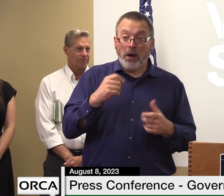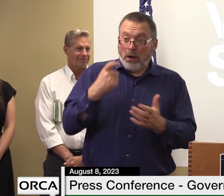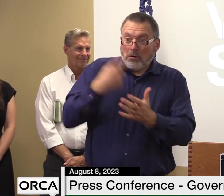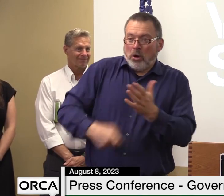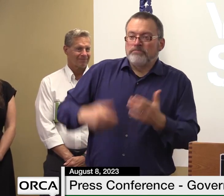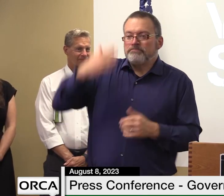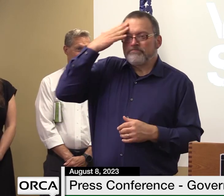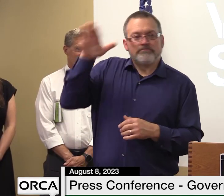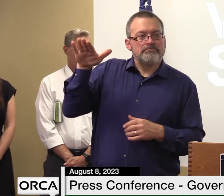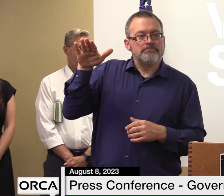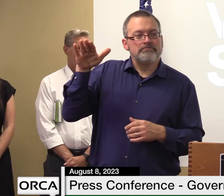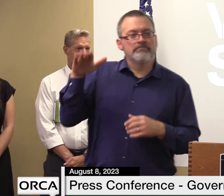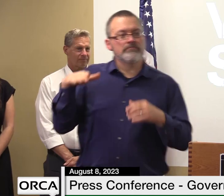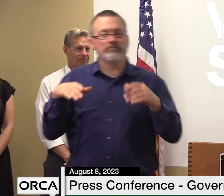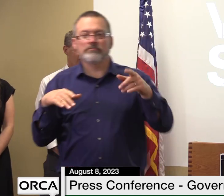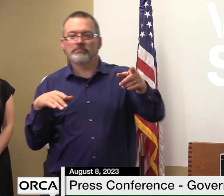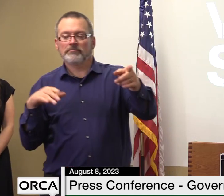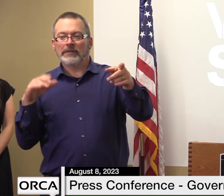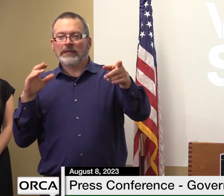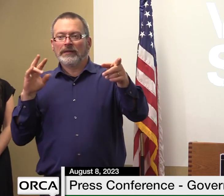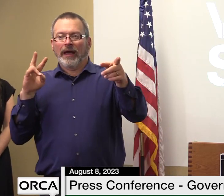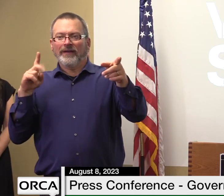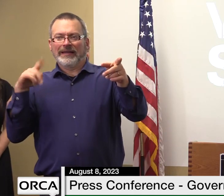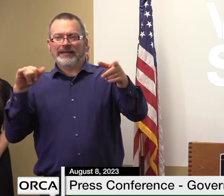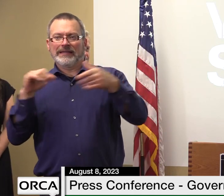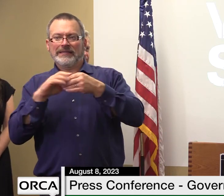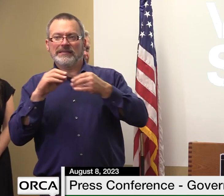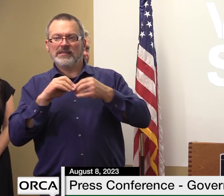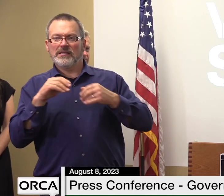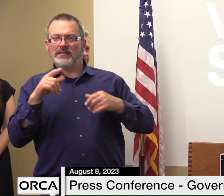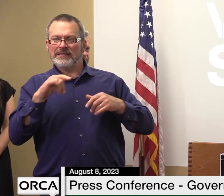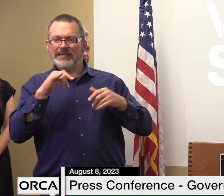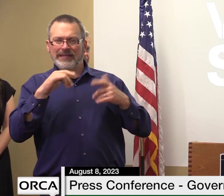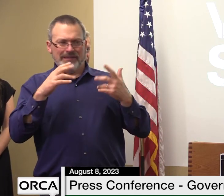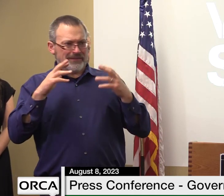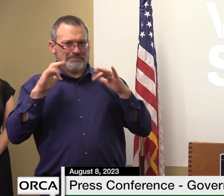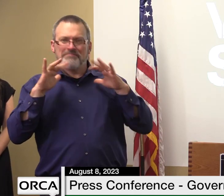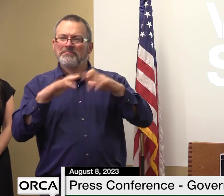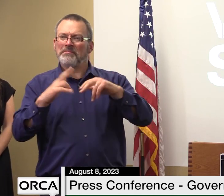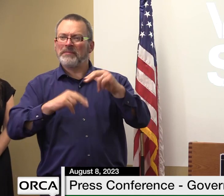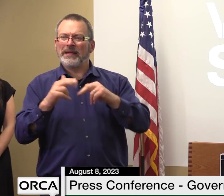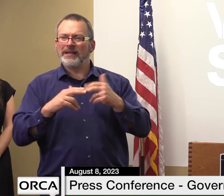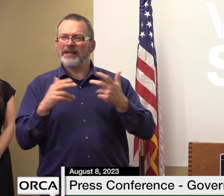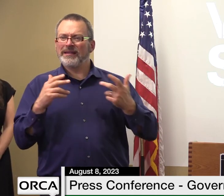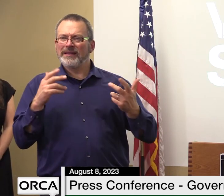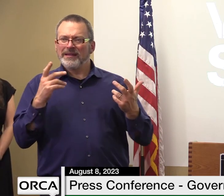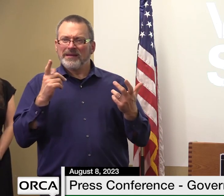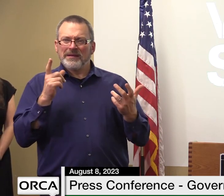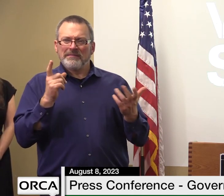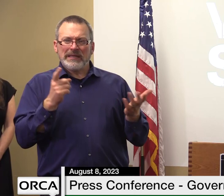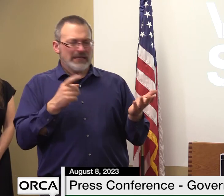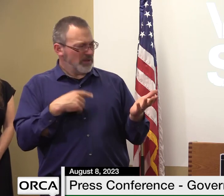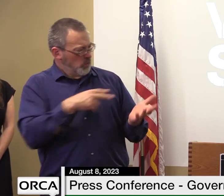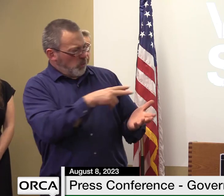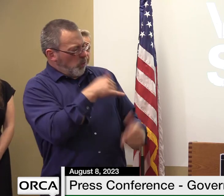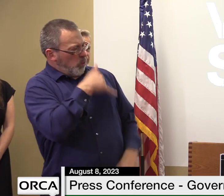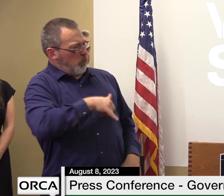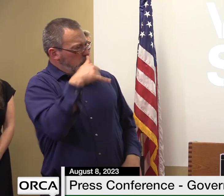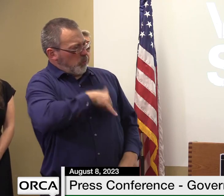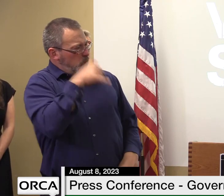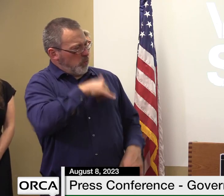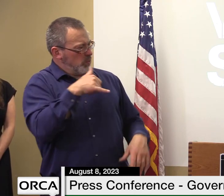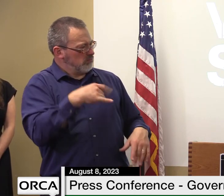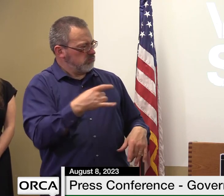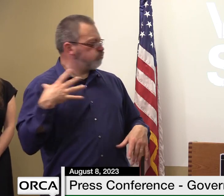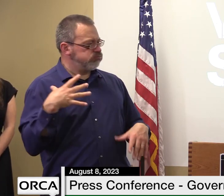rebuilding right calvin's asking questions about how you rebuild to be more resilient there's a perfect example of piece of infrastructure that's in tatters we've got to